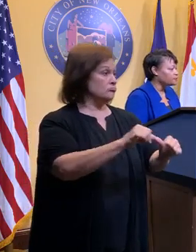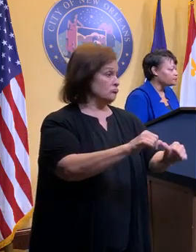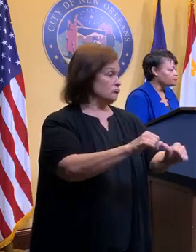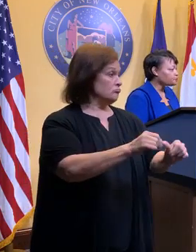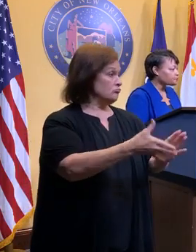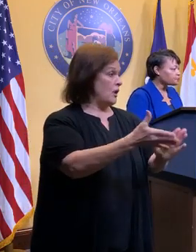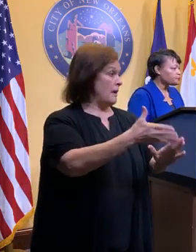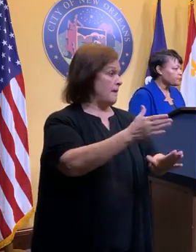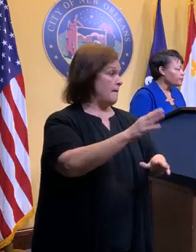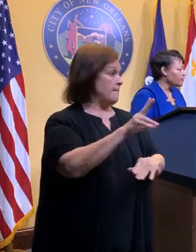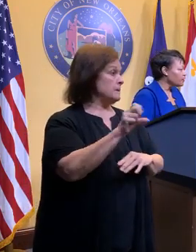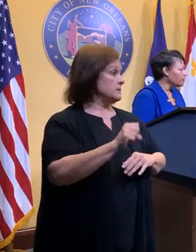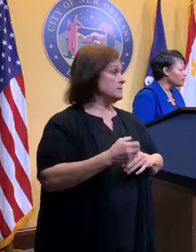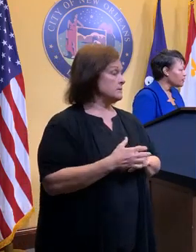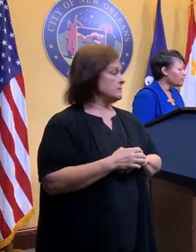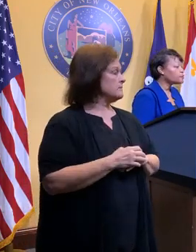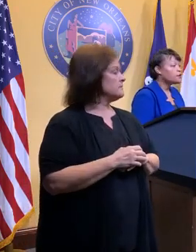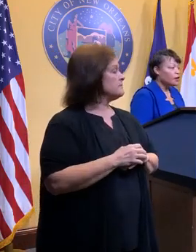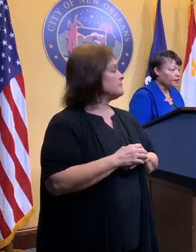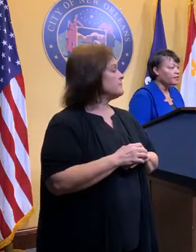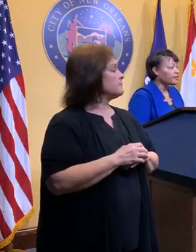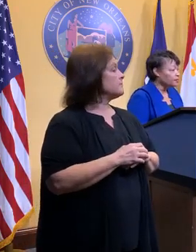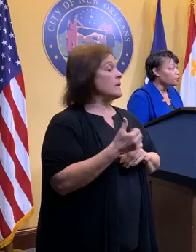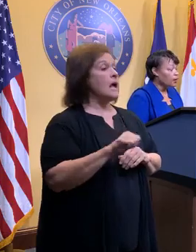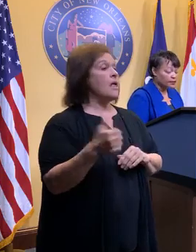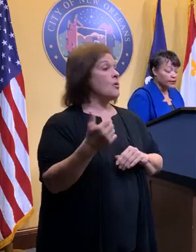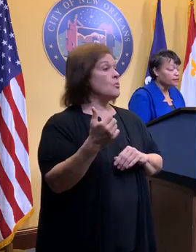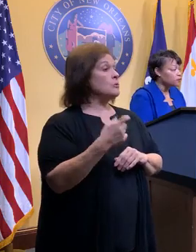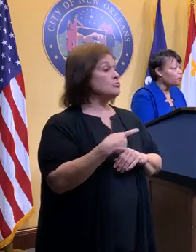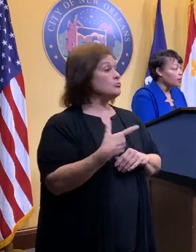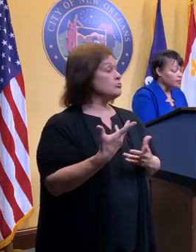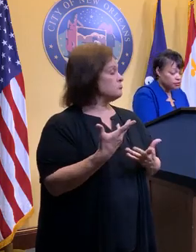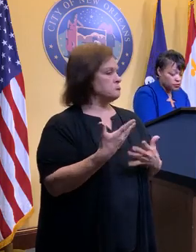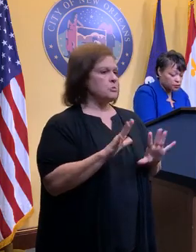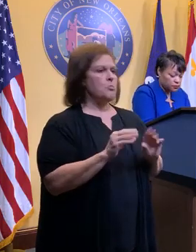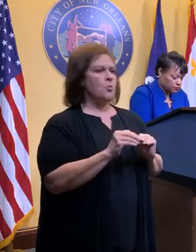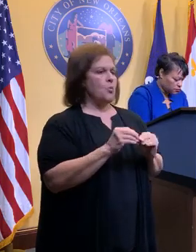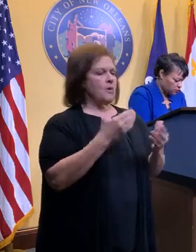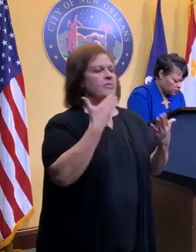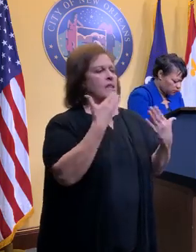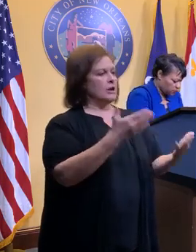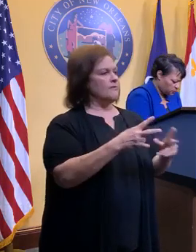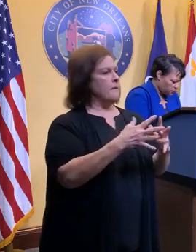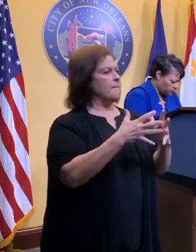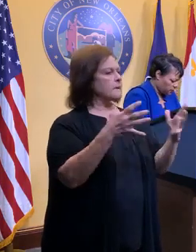operation. Anything else? Okay. Thank you all again so much.